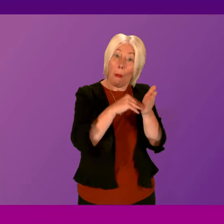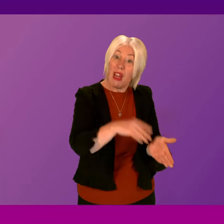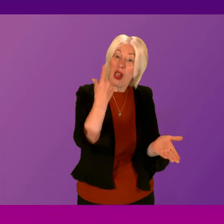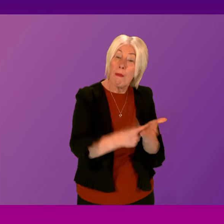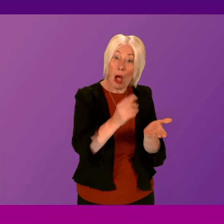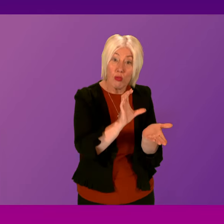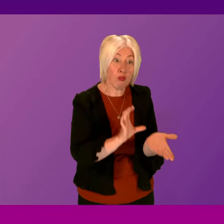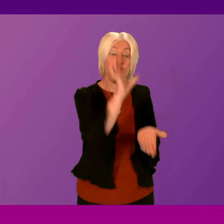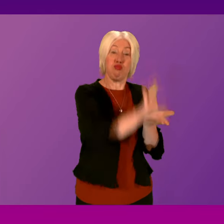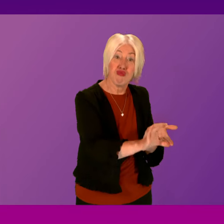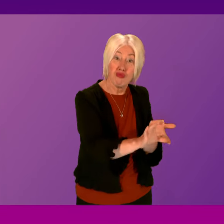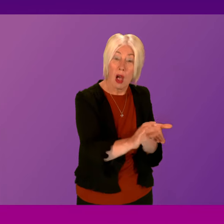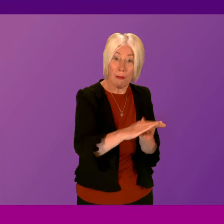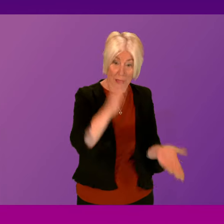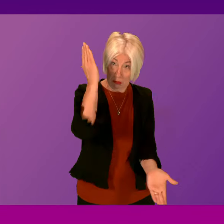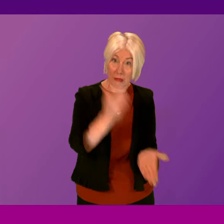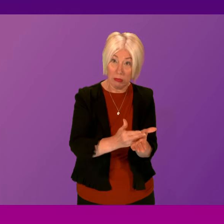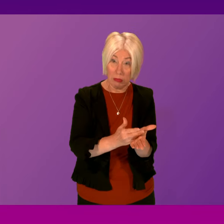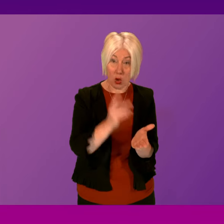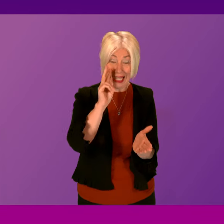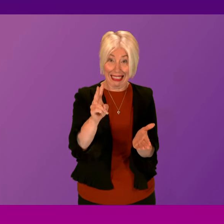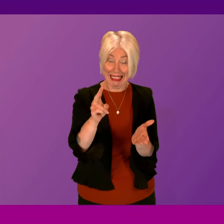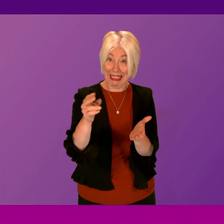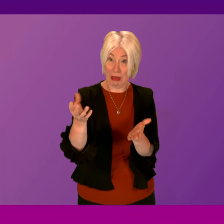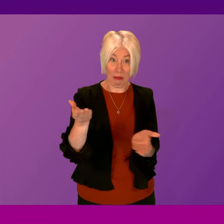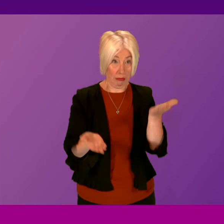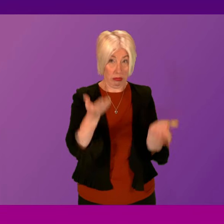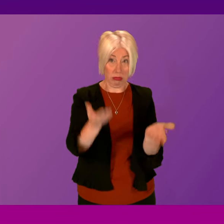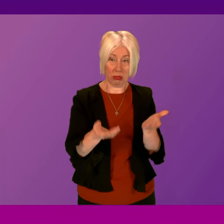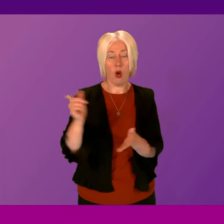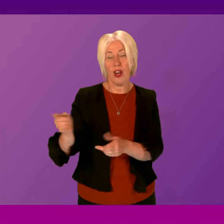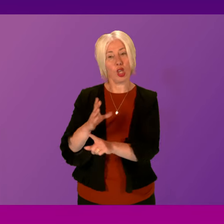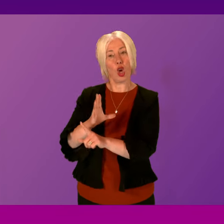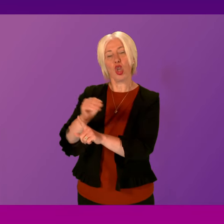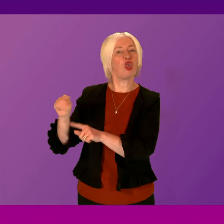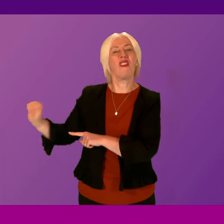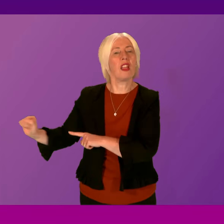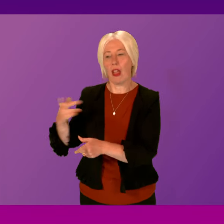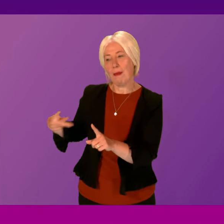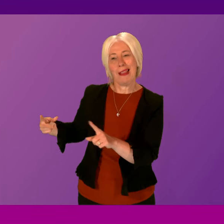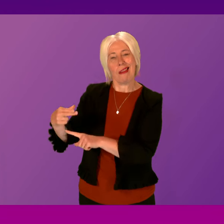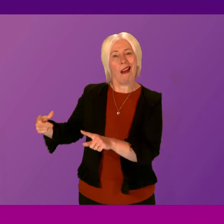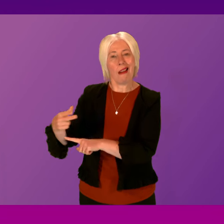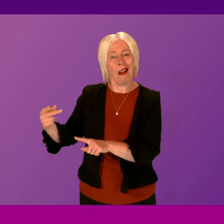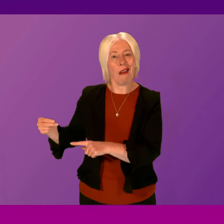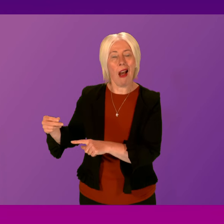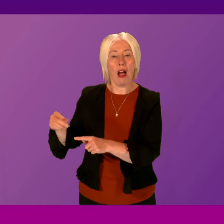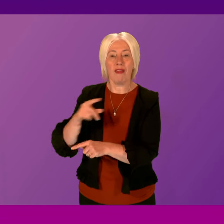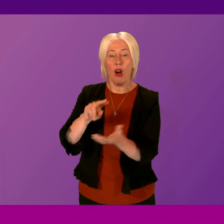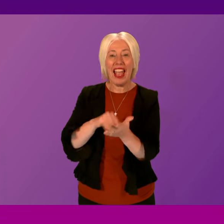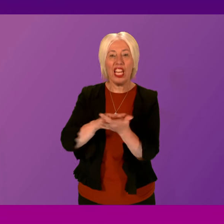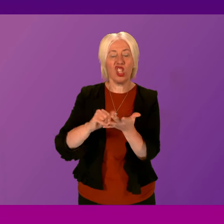A real terms increase to NHS, where, of course, the Conservative Party have cut funding for NHS